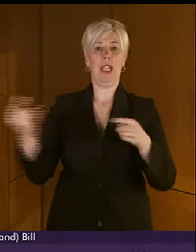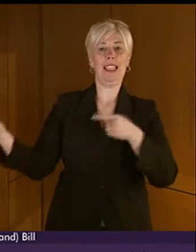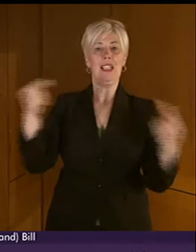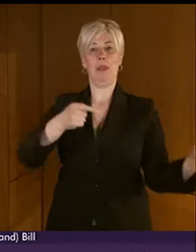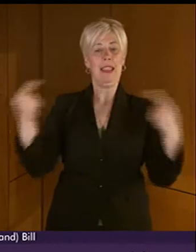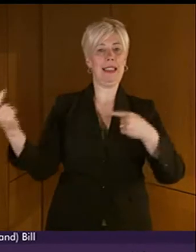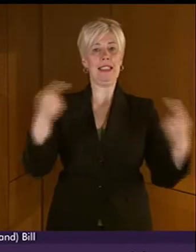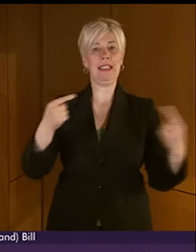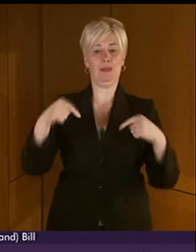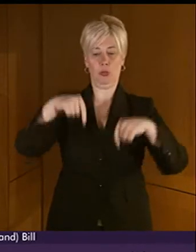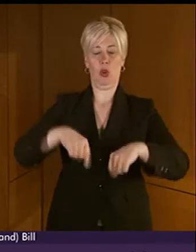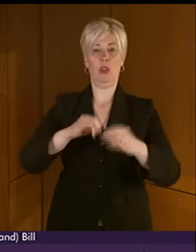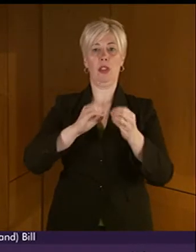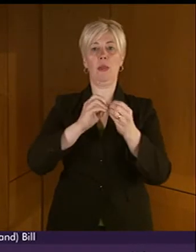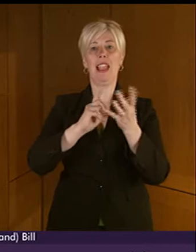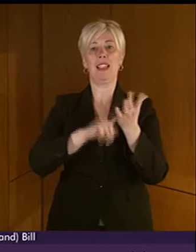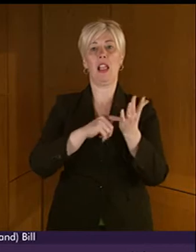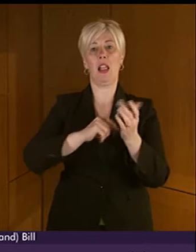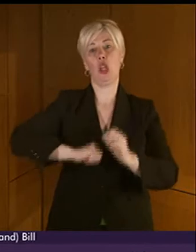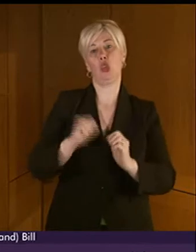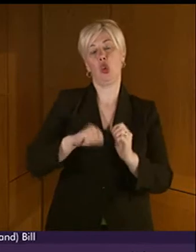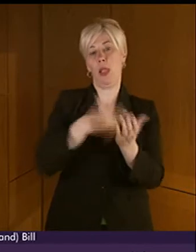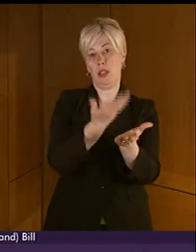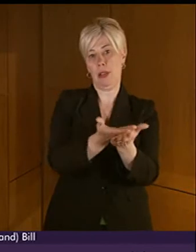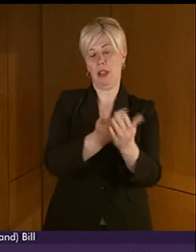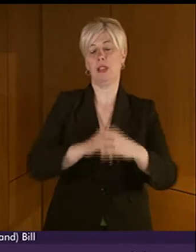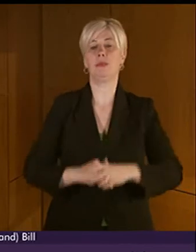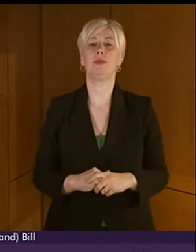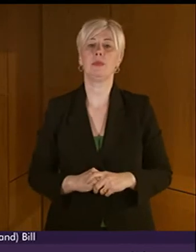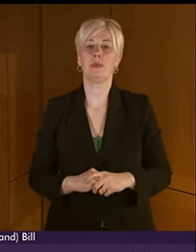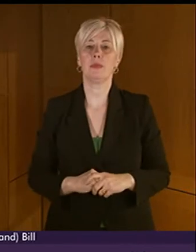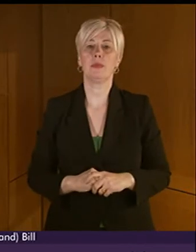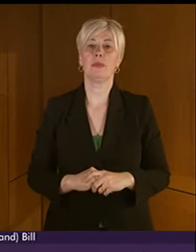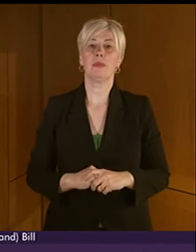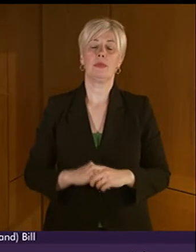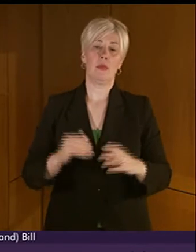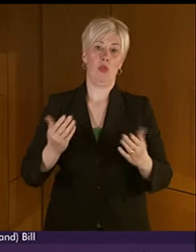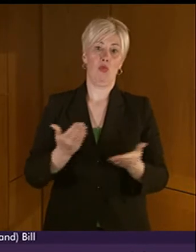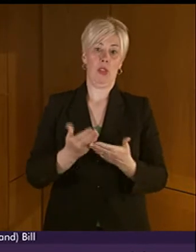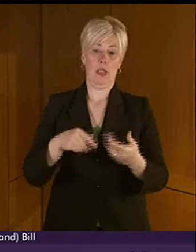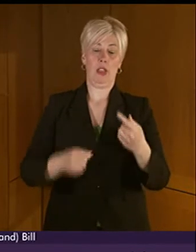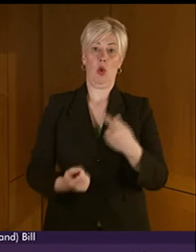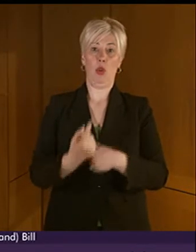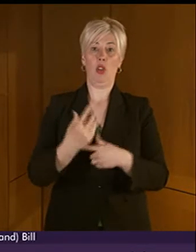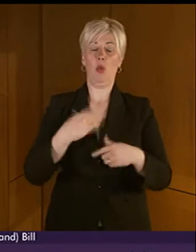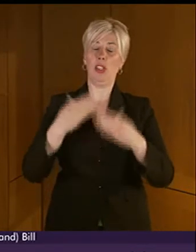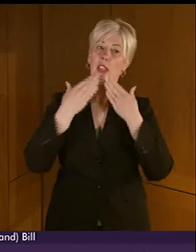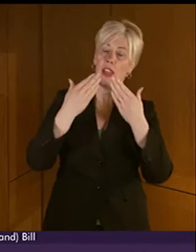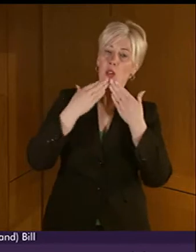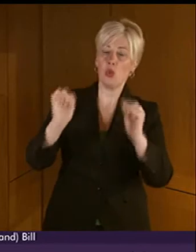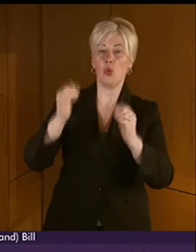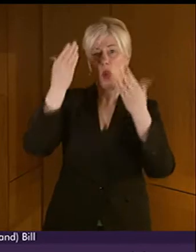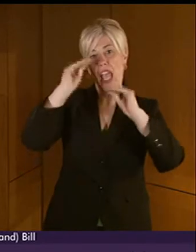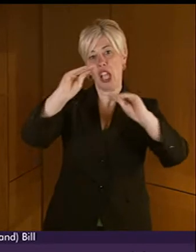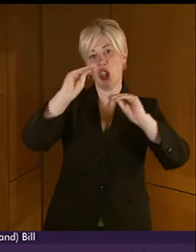British Sign Language Scotland Bill. I'd like to take this opportunity to thank the Education and Culture Committee,